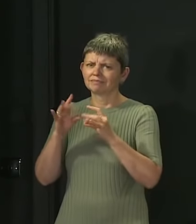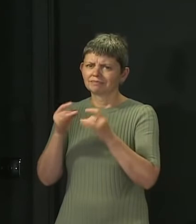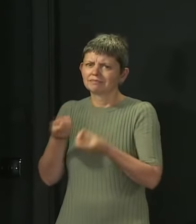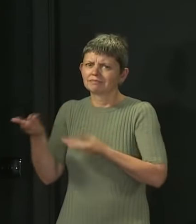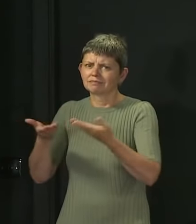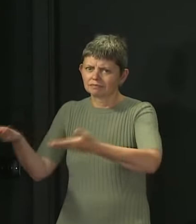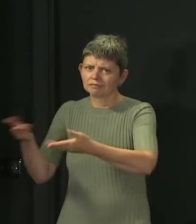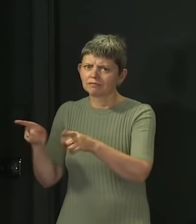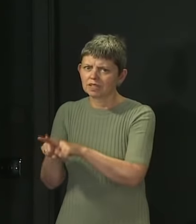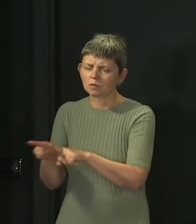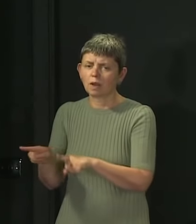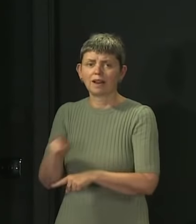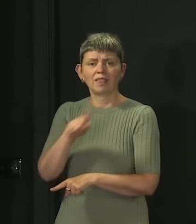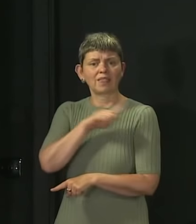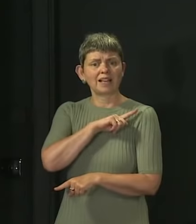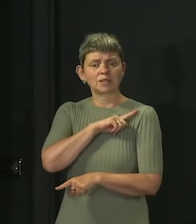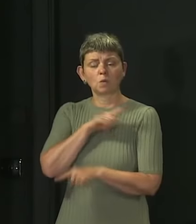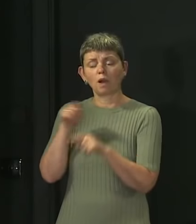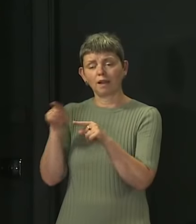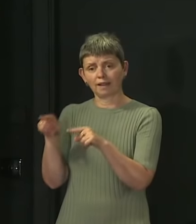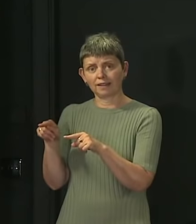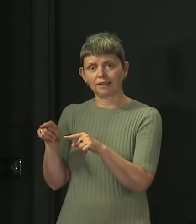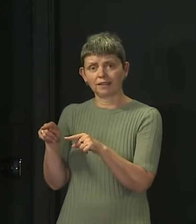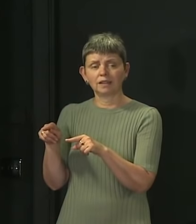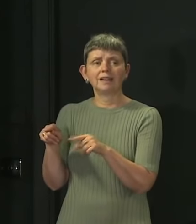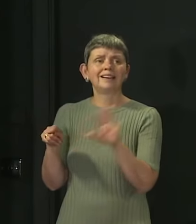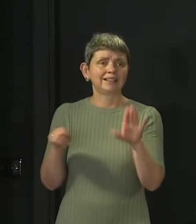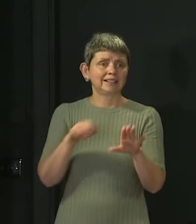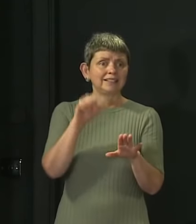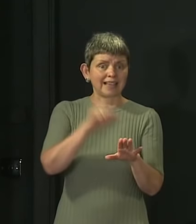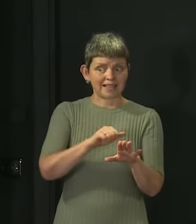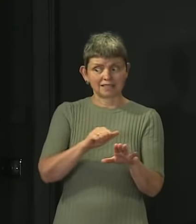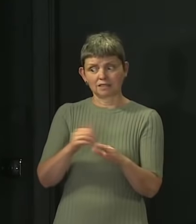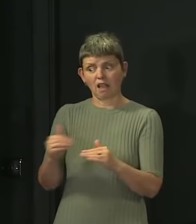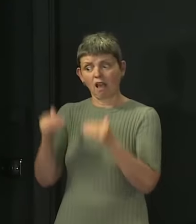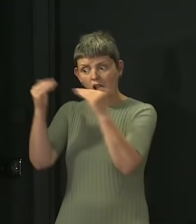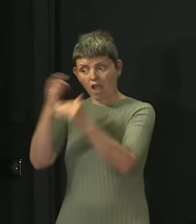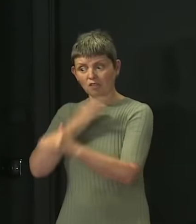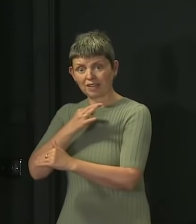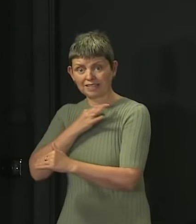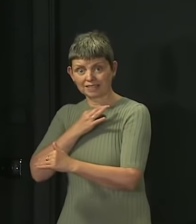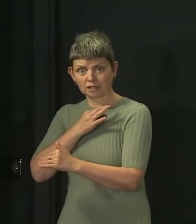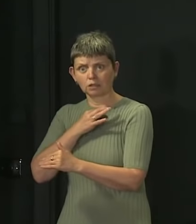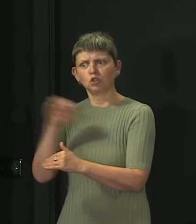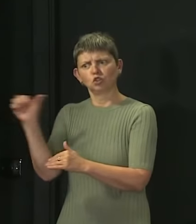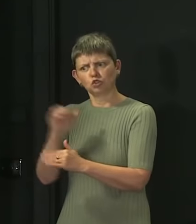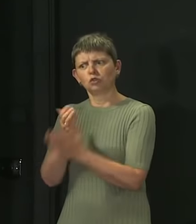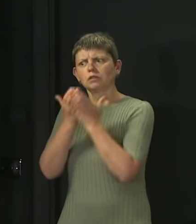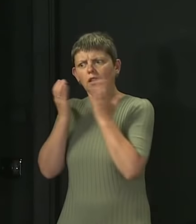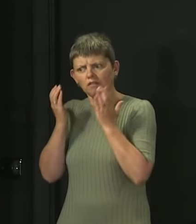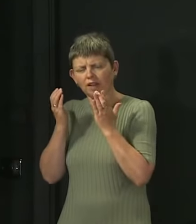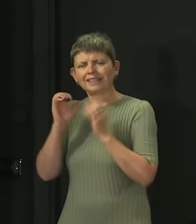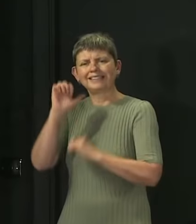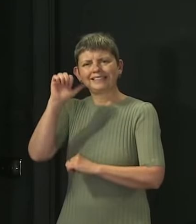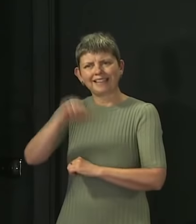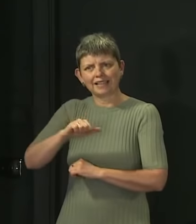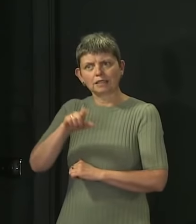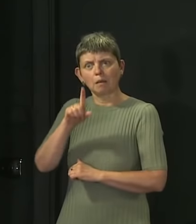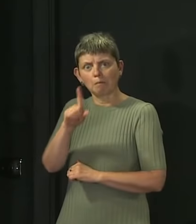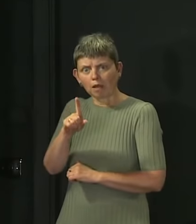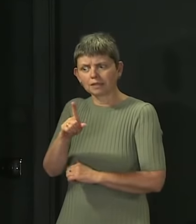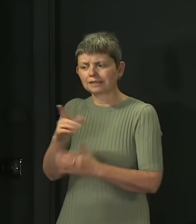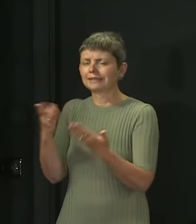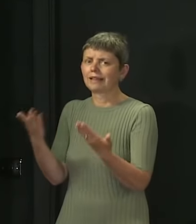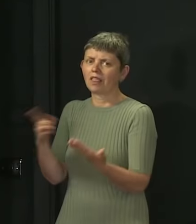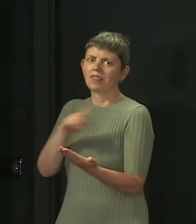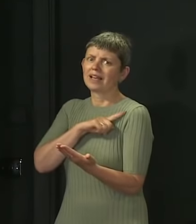So that's one of the reasons why it's not net, although on the face of it, you would think, well, a high risk environment surely should be wearing coverings there. That's one of the reasons why